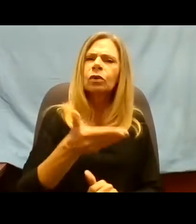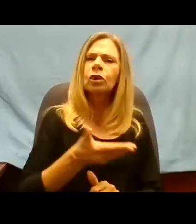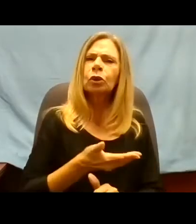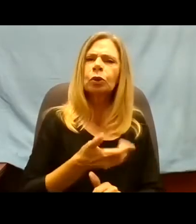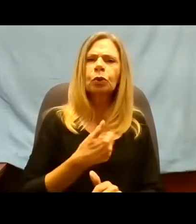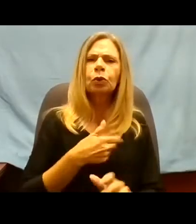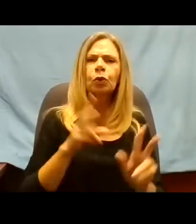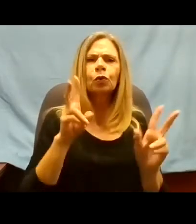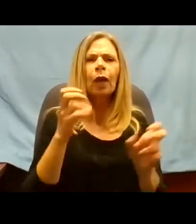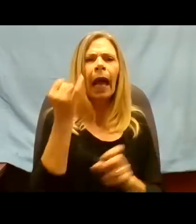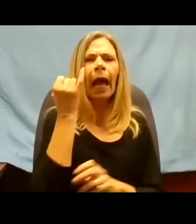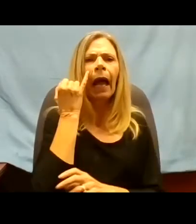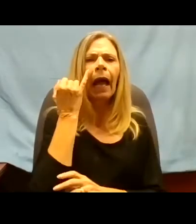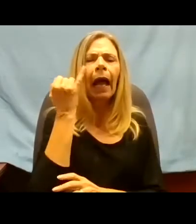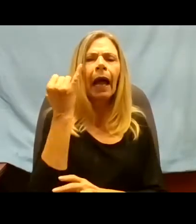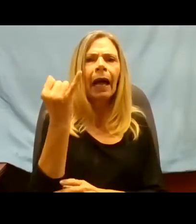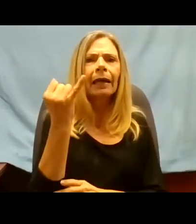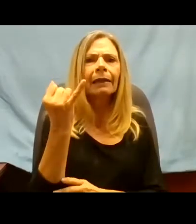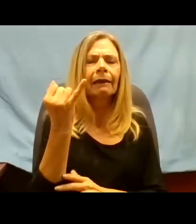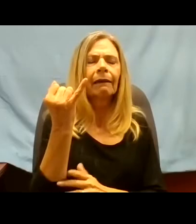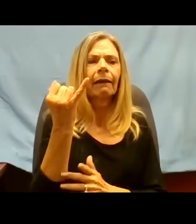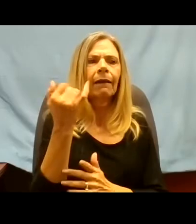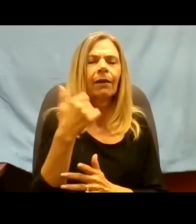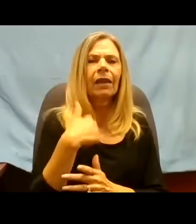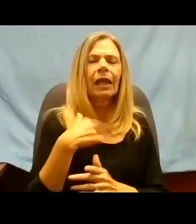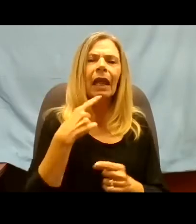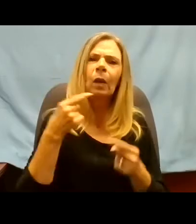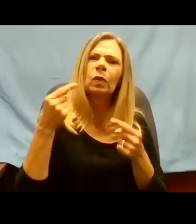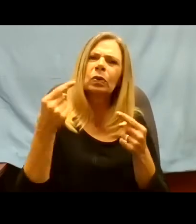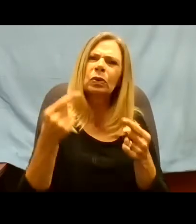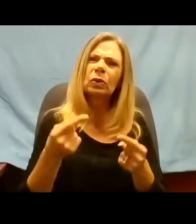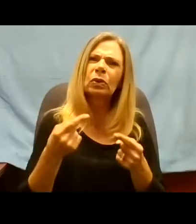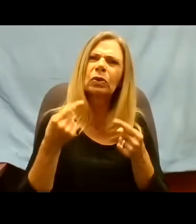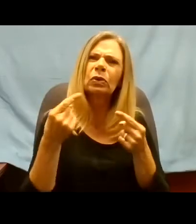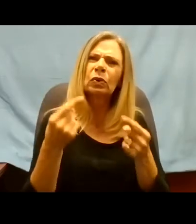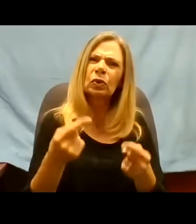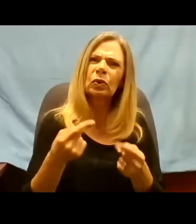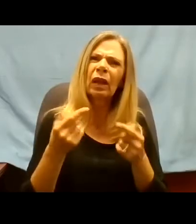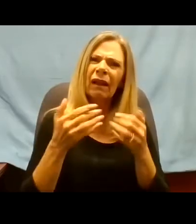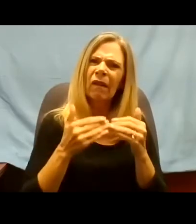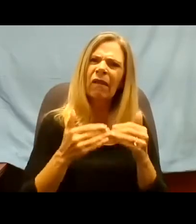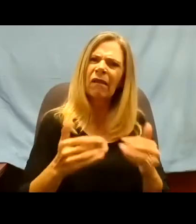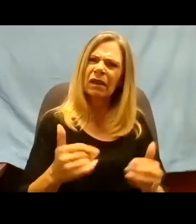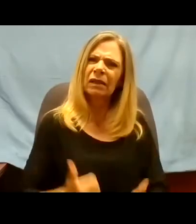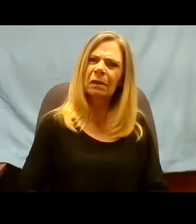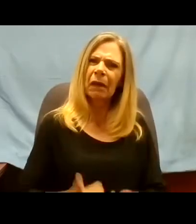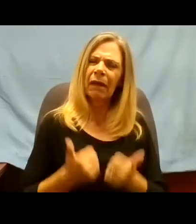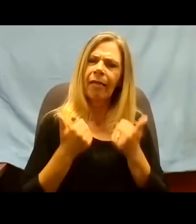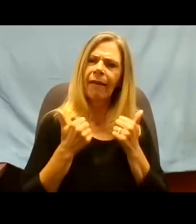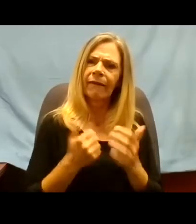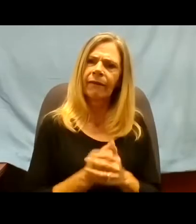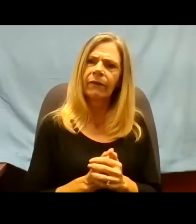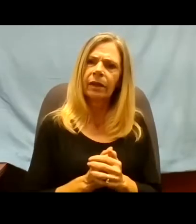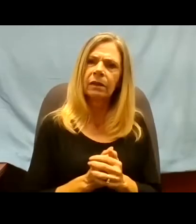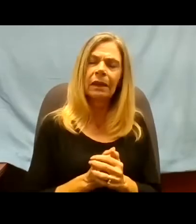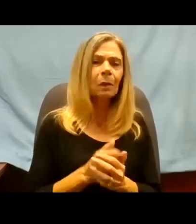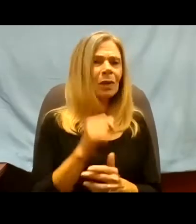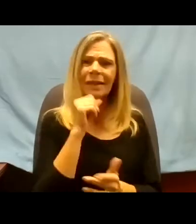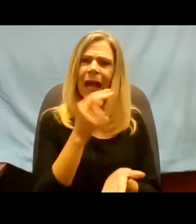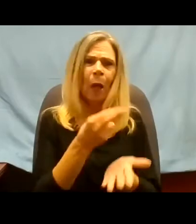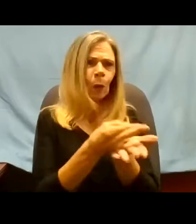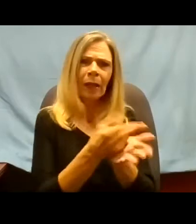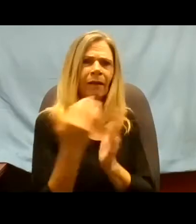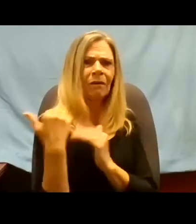struggling against all of my life. Interesting enough, it wasn't rehab's fault. was just the way the country was working.